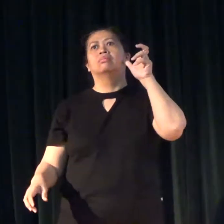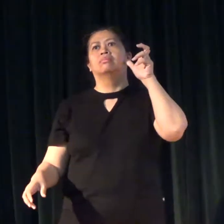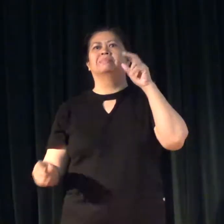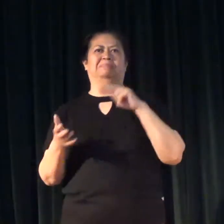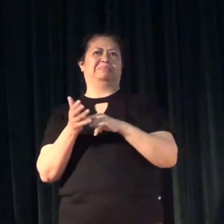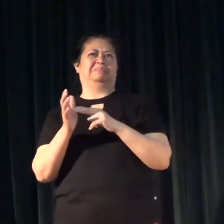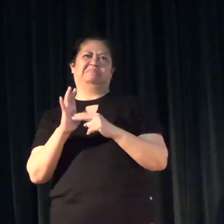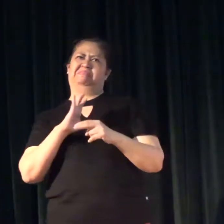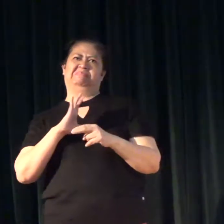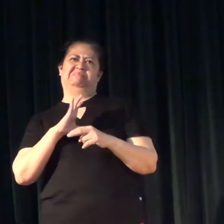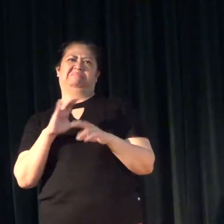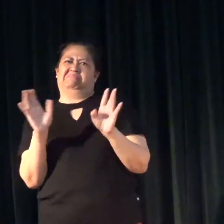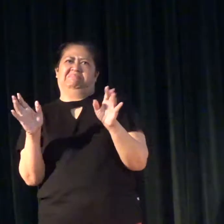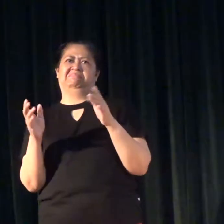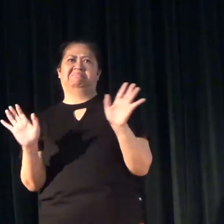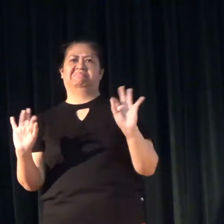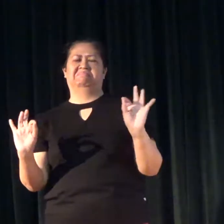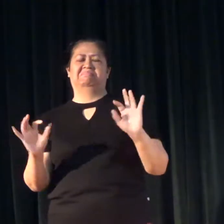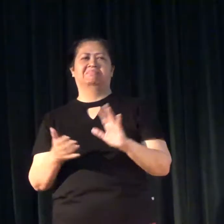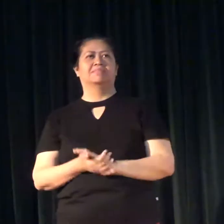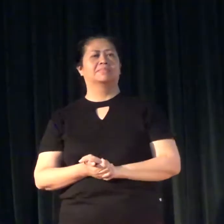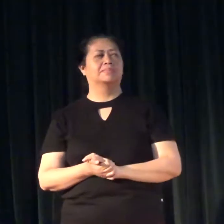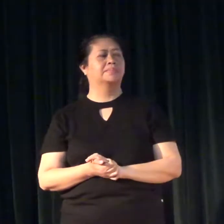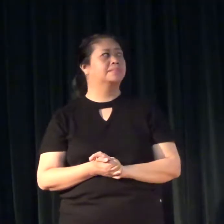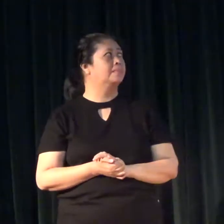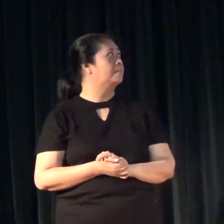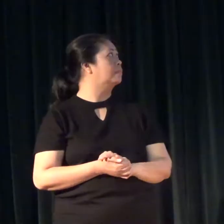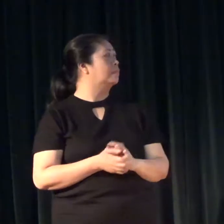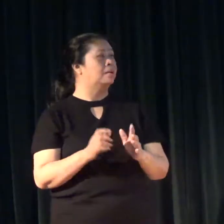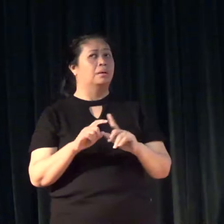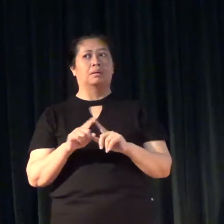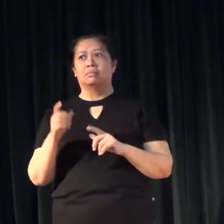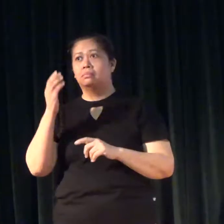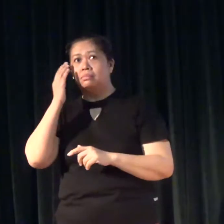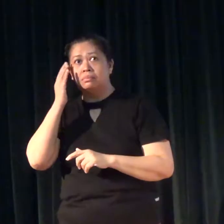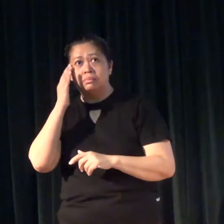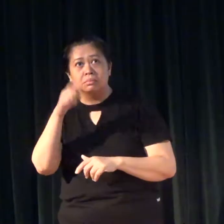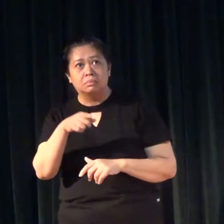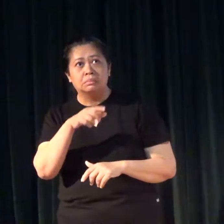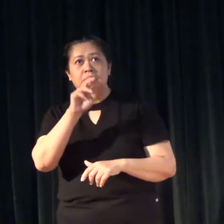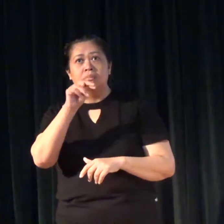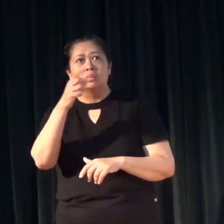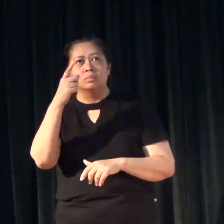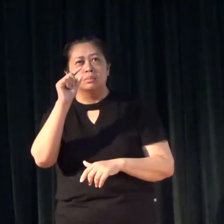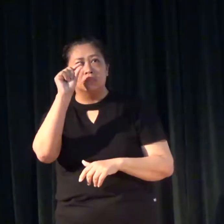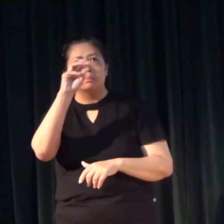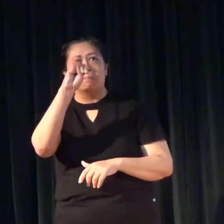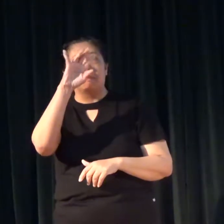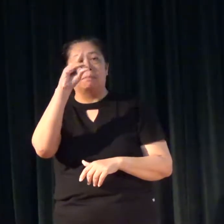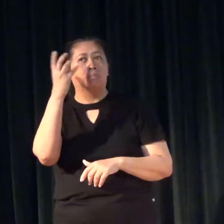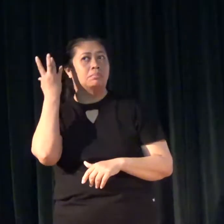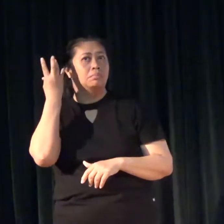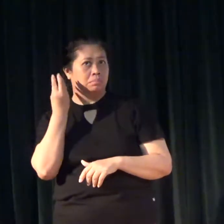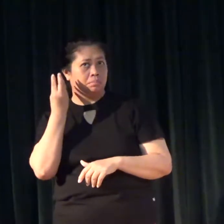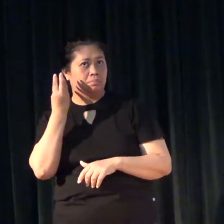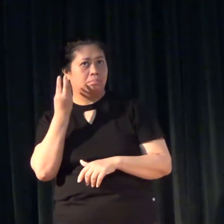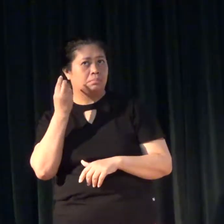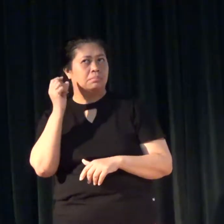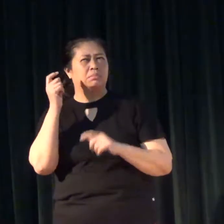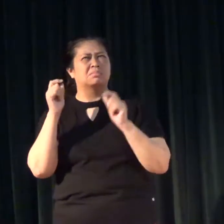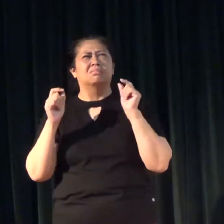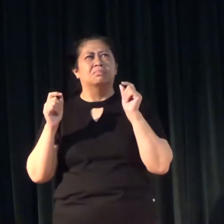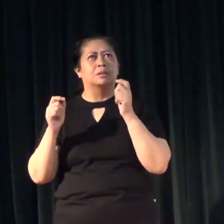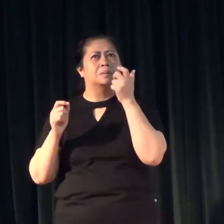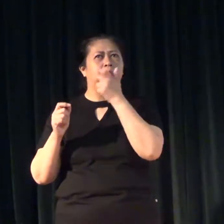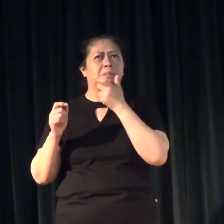then that's pretty insignificant. But you know, you only need to have mild hearing loss, not to hear